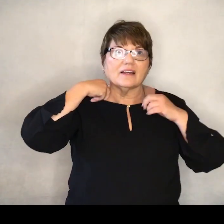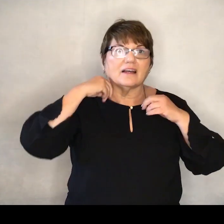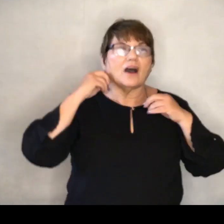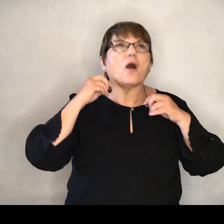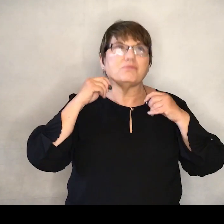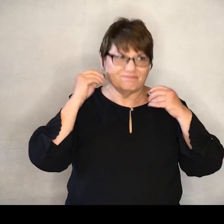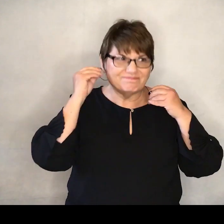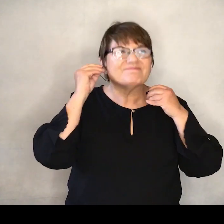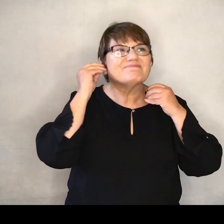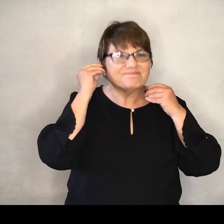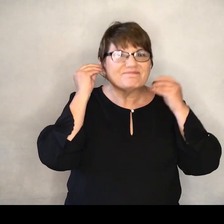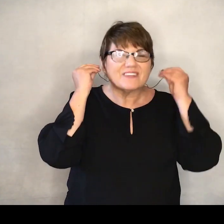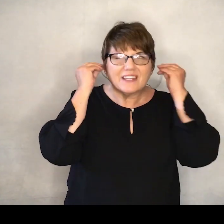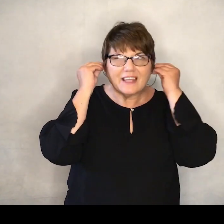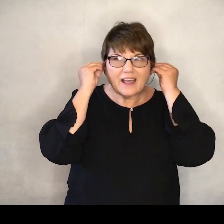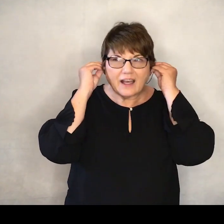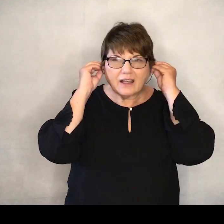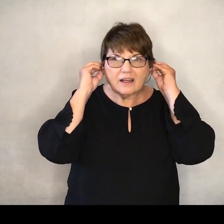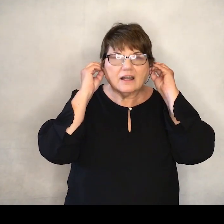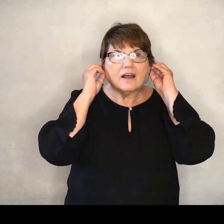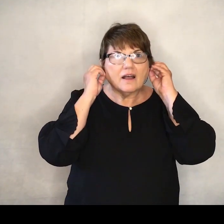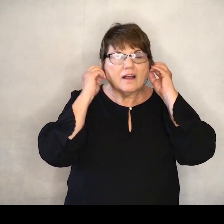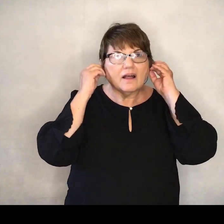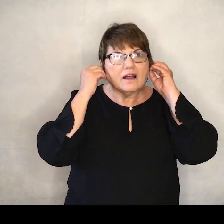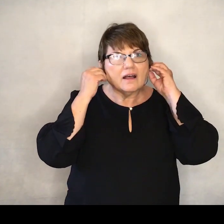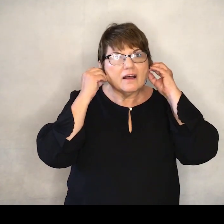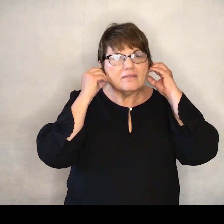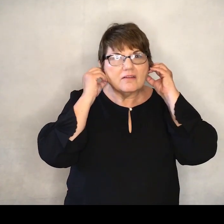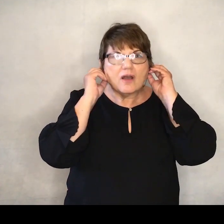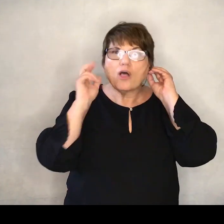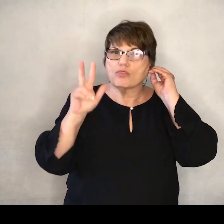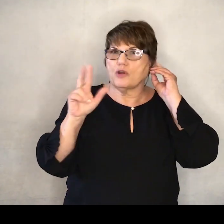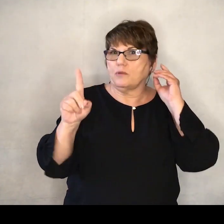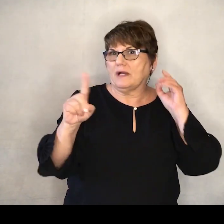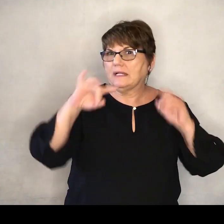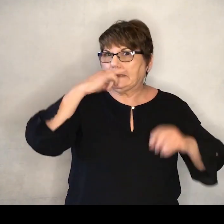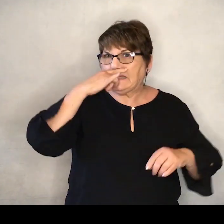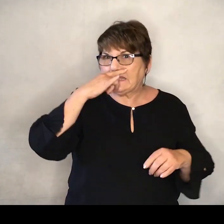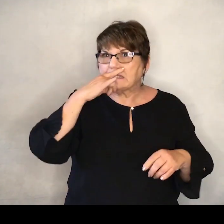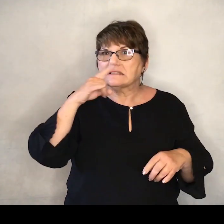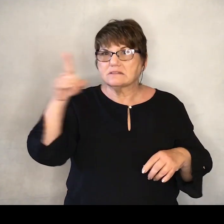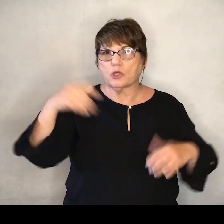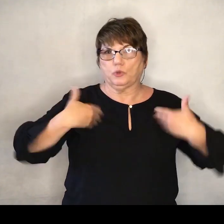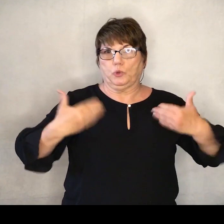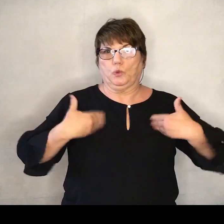as well So we've got 31 kids on Catalina Island